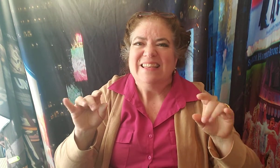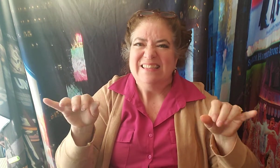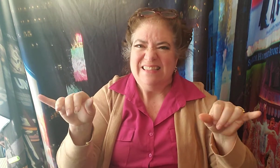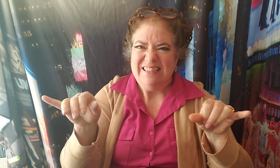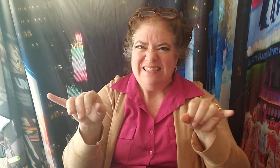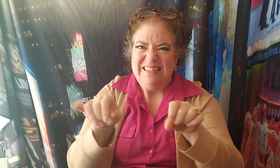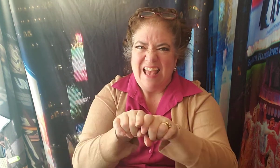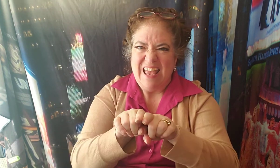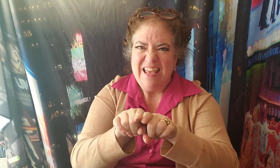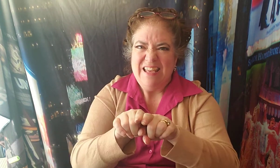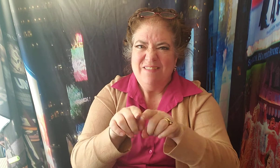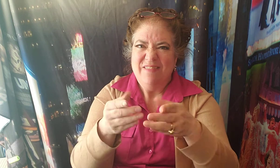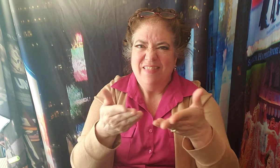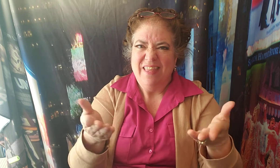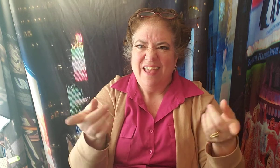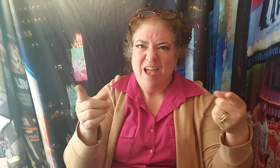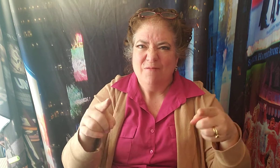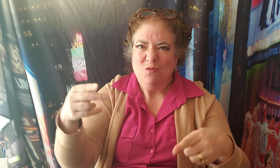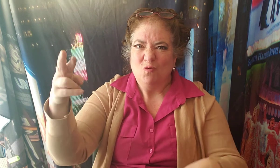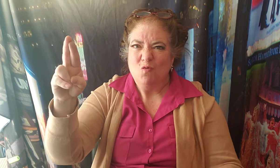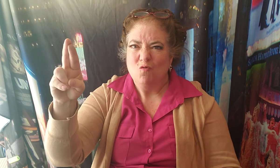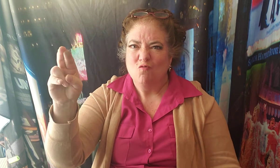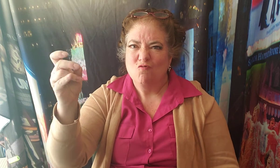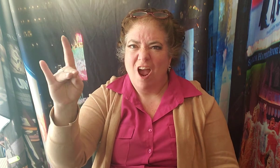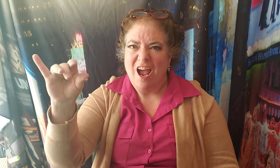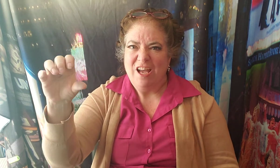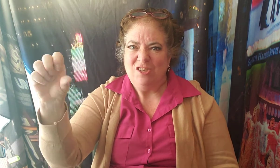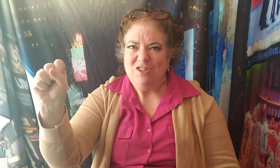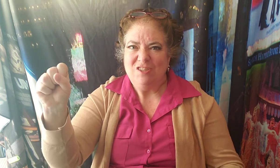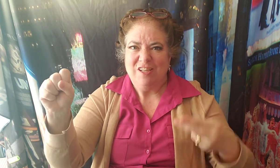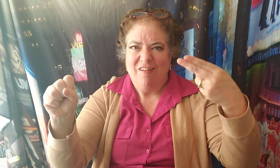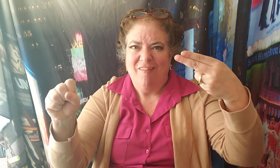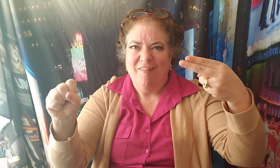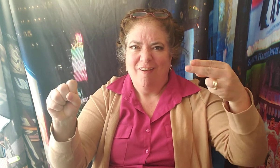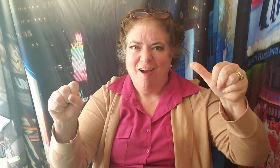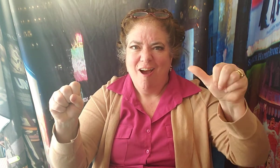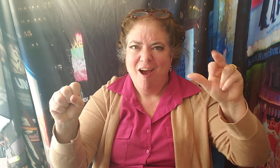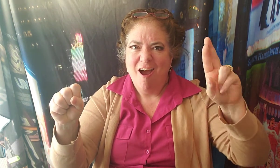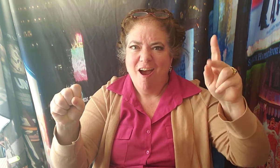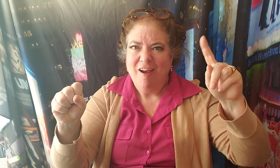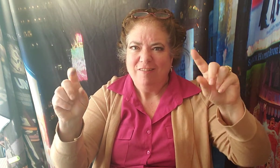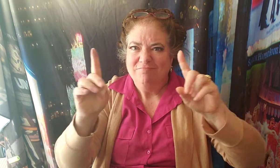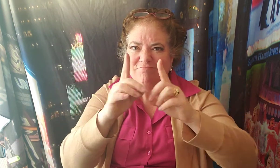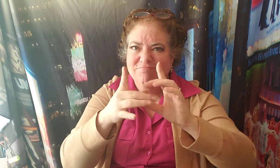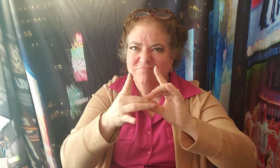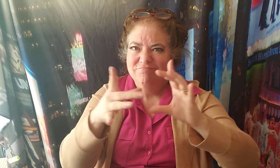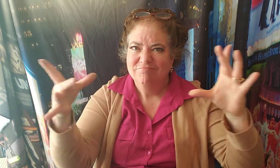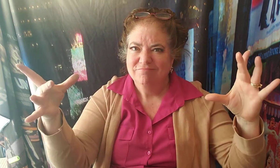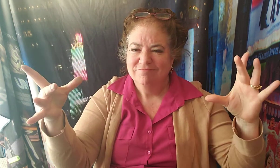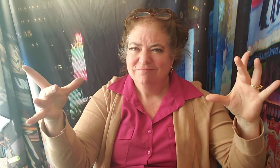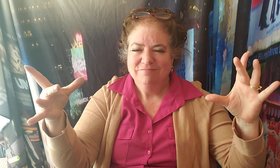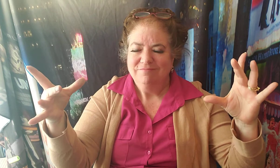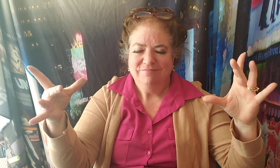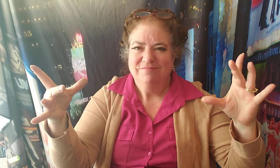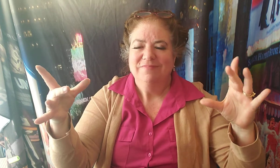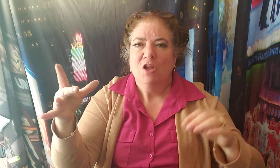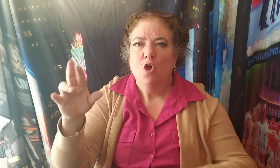The evolution of the musical Into a more sophisticated art form Would have to wait until Rogers found a new partner